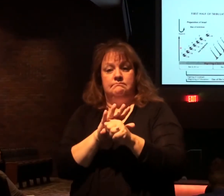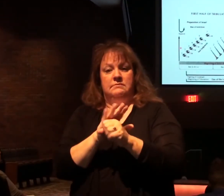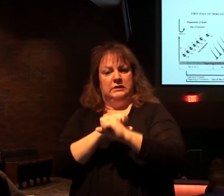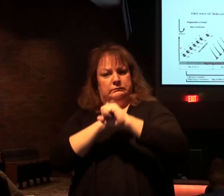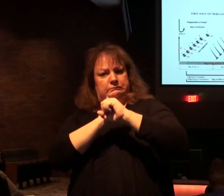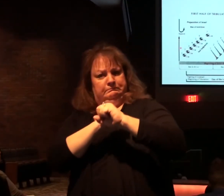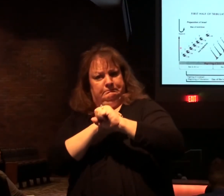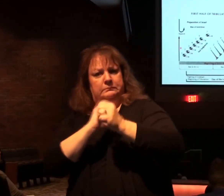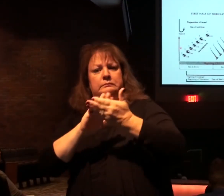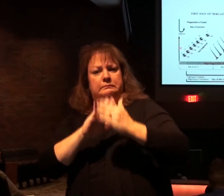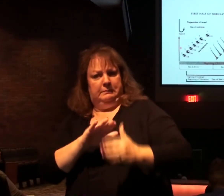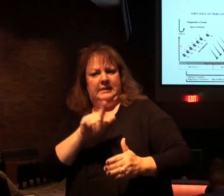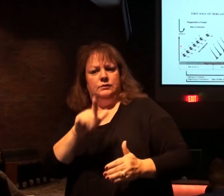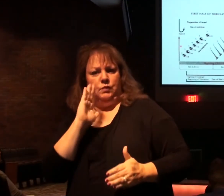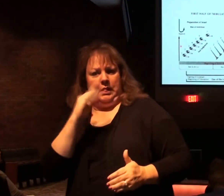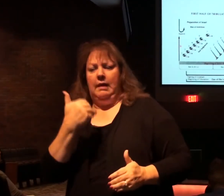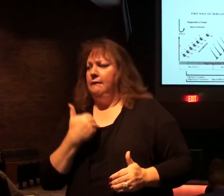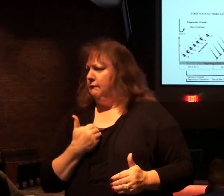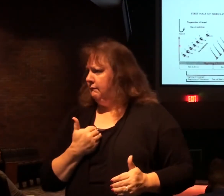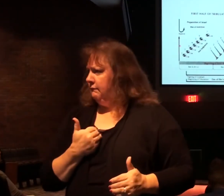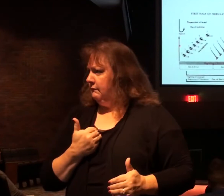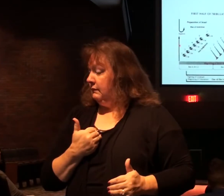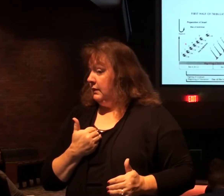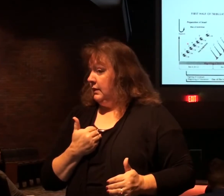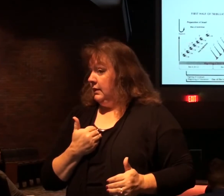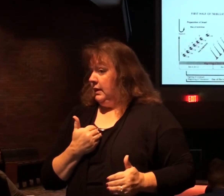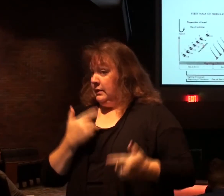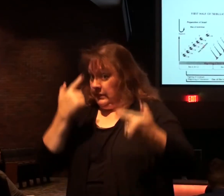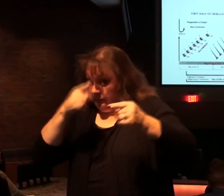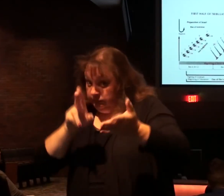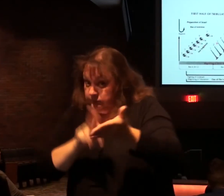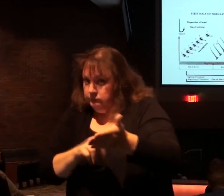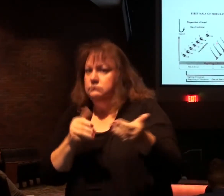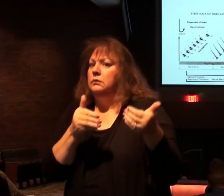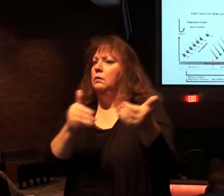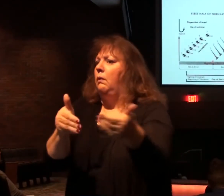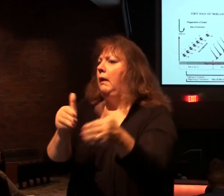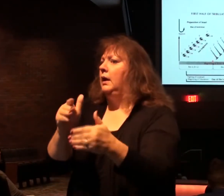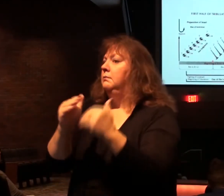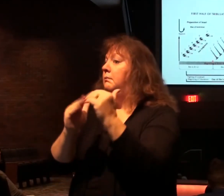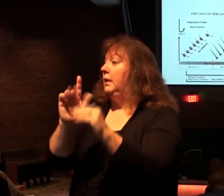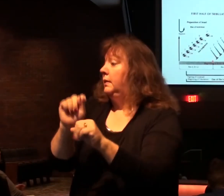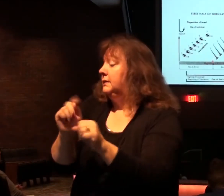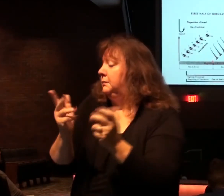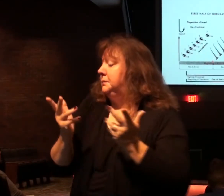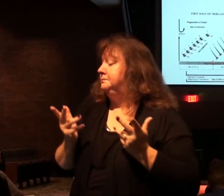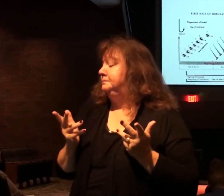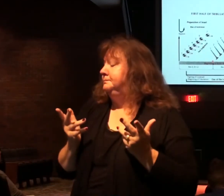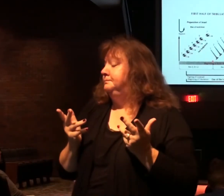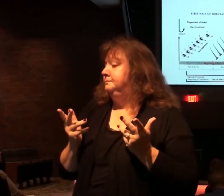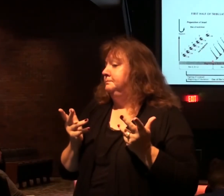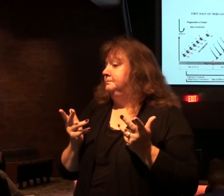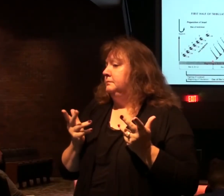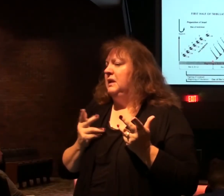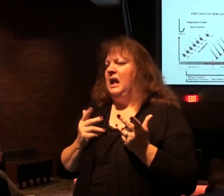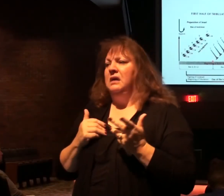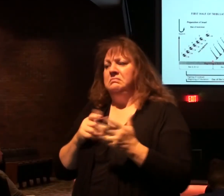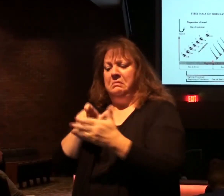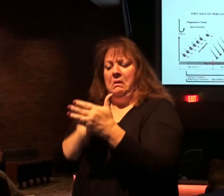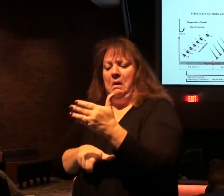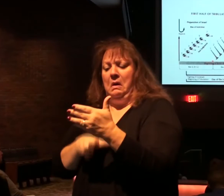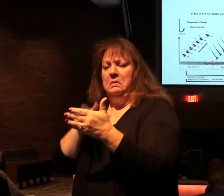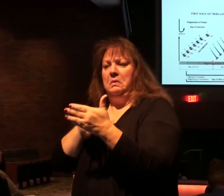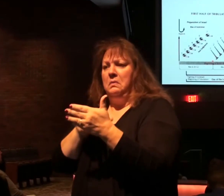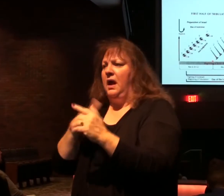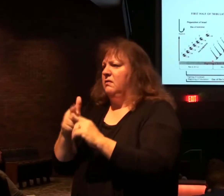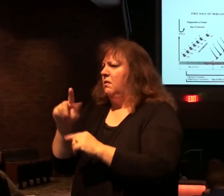security and peace of Israel. So that may enable them to build the temple. We need some articles from